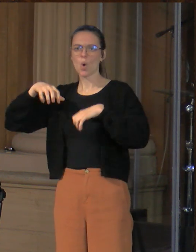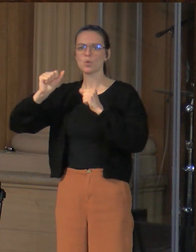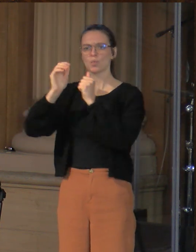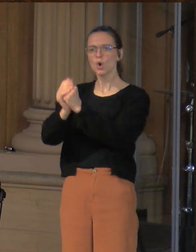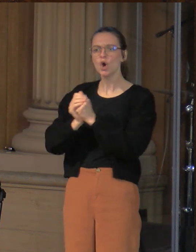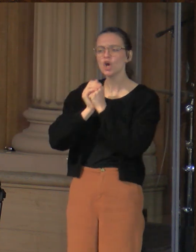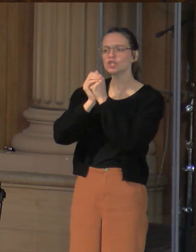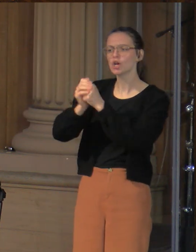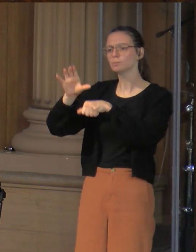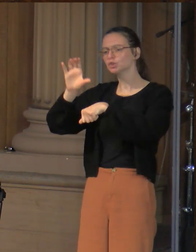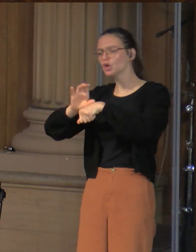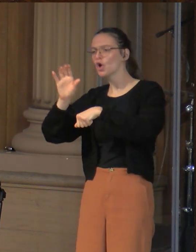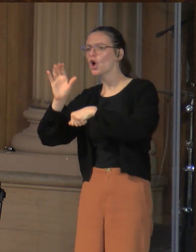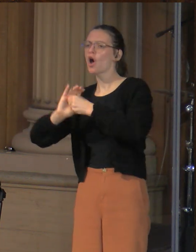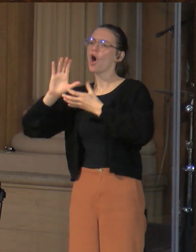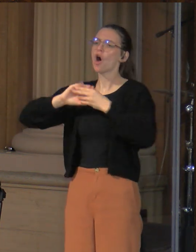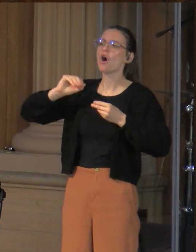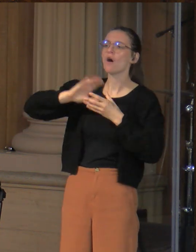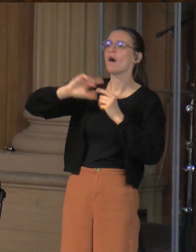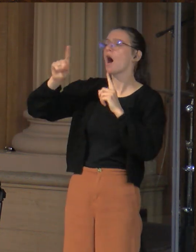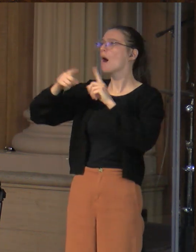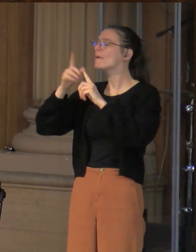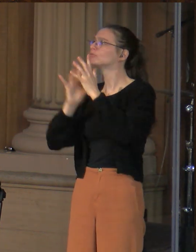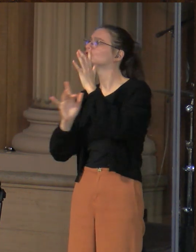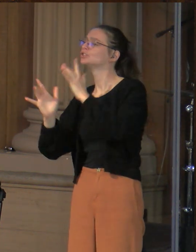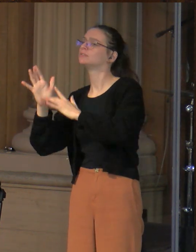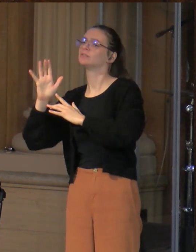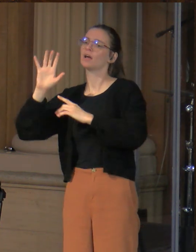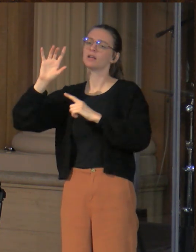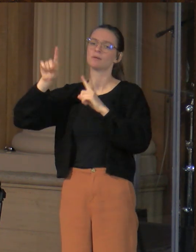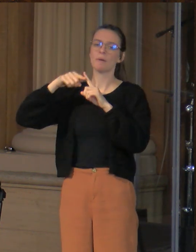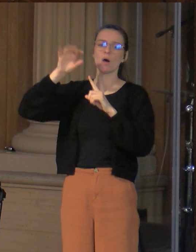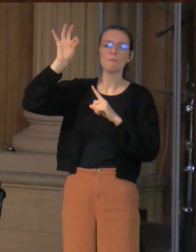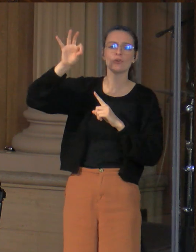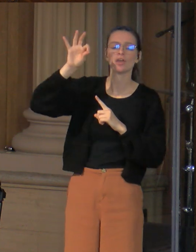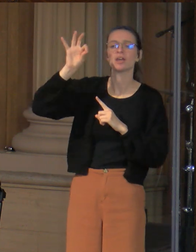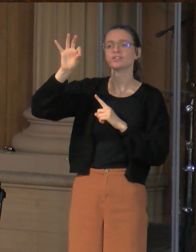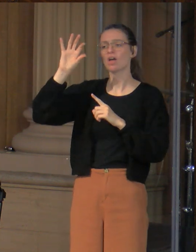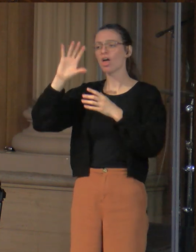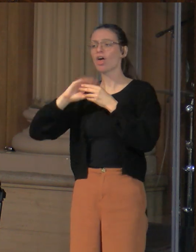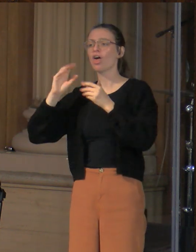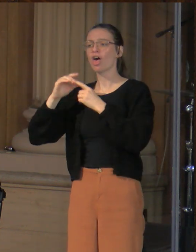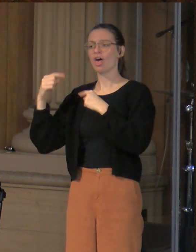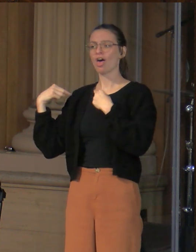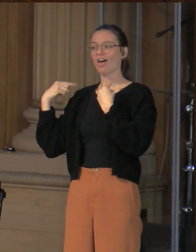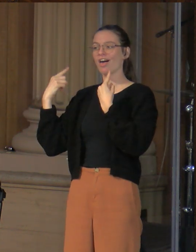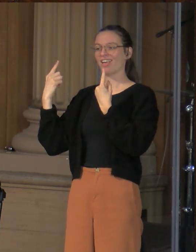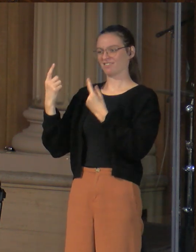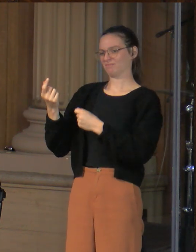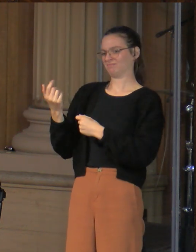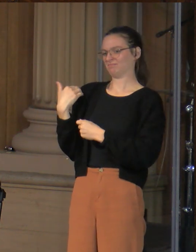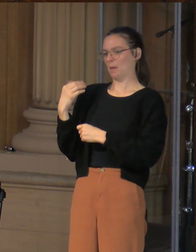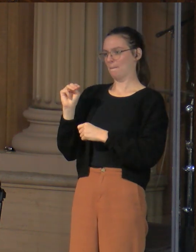talking up the value of expository preaching, he said this in the interview in March. He said, I have my issues with Jesus.